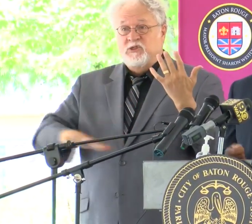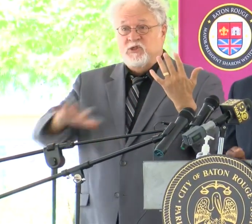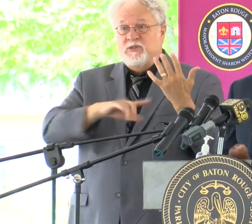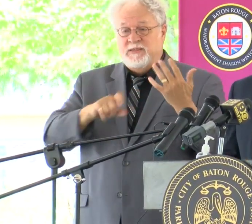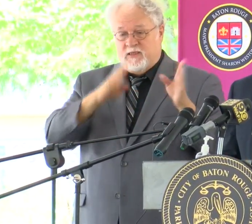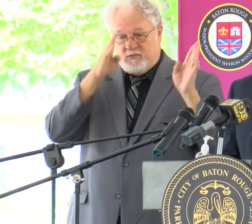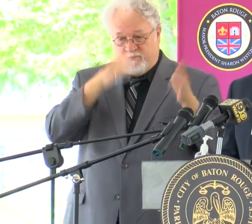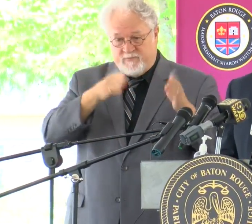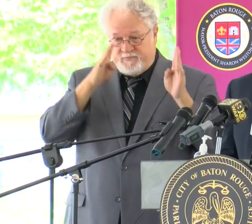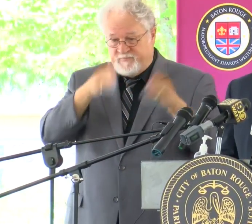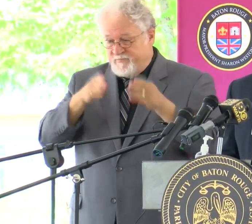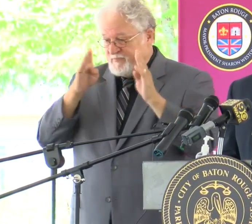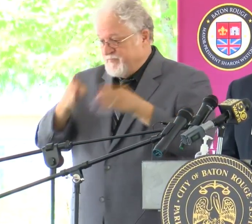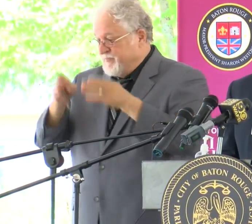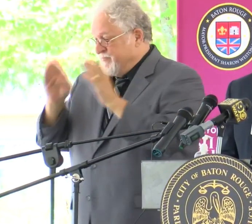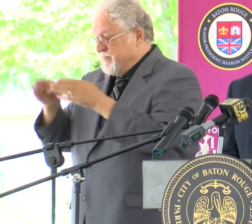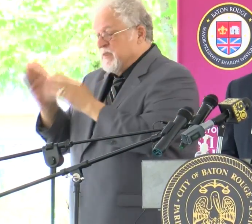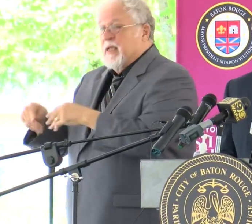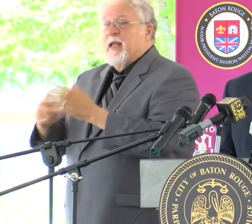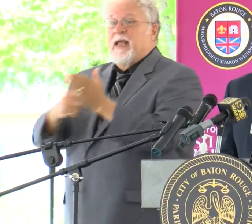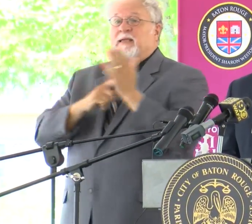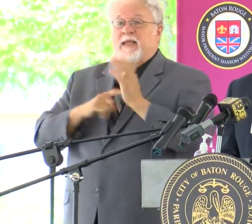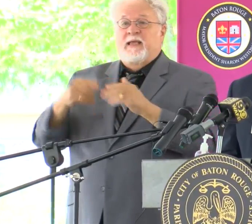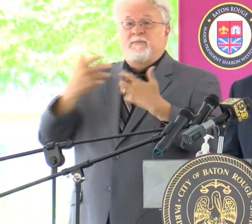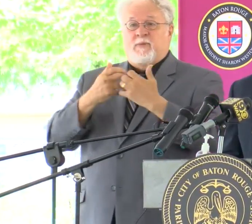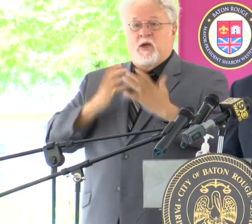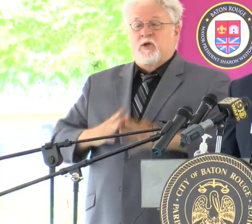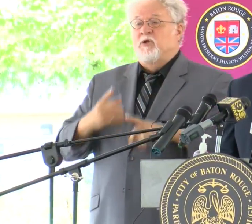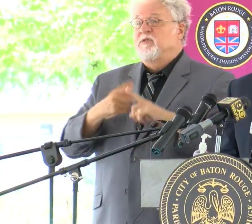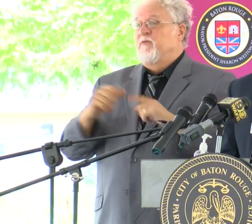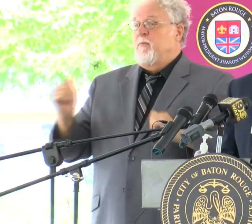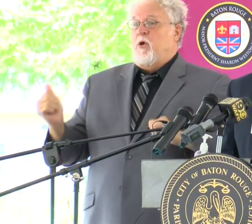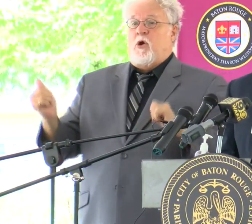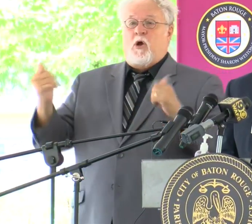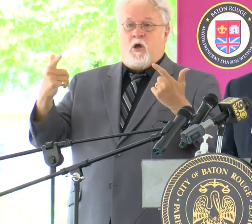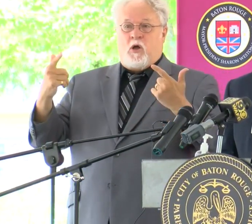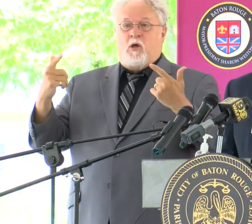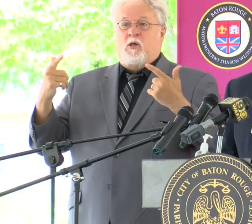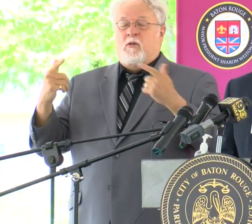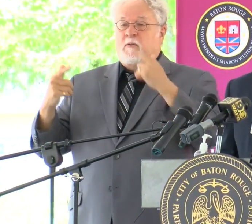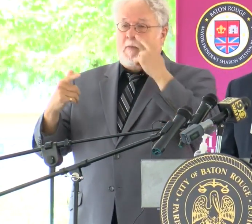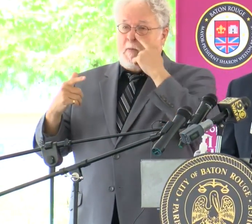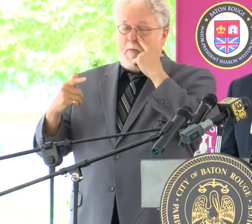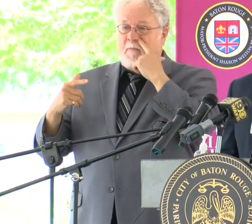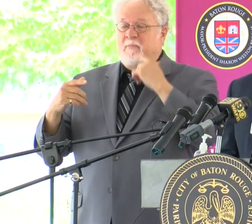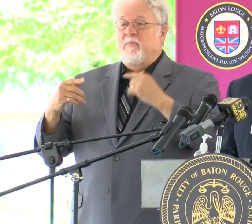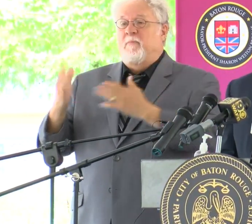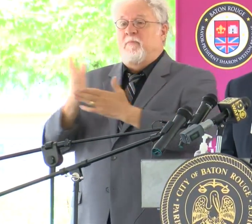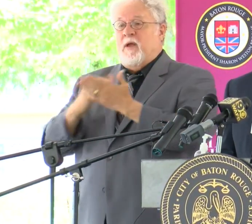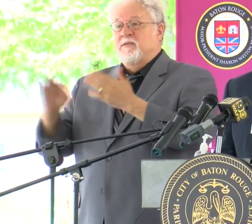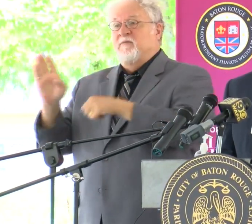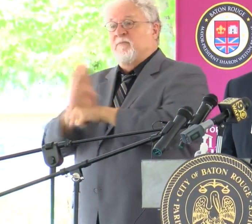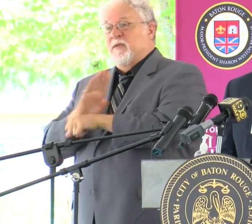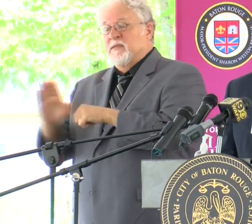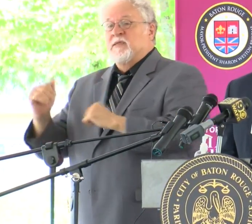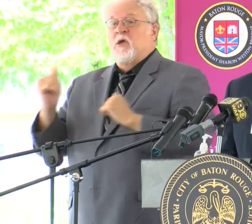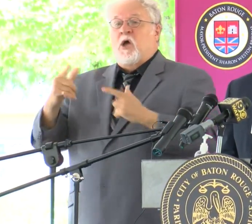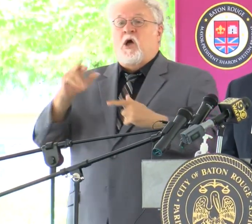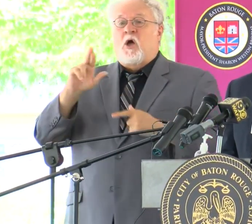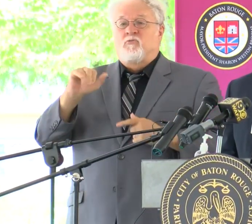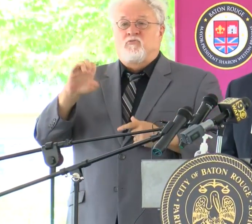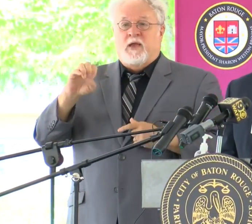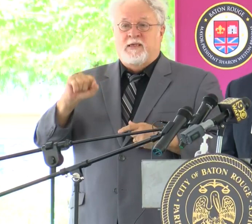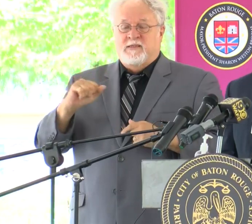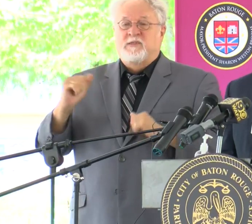be addressed. And it takes partners from all facets of business, all races,